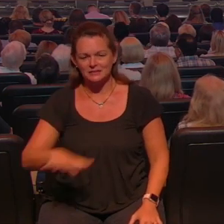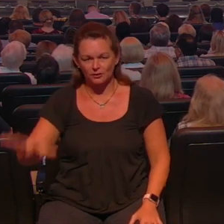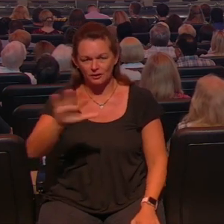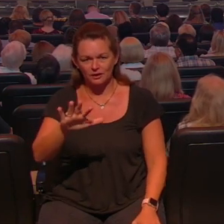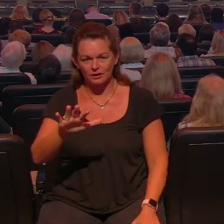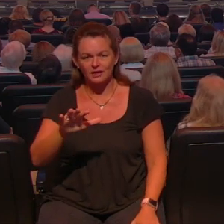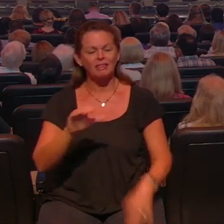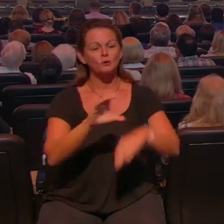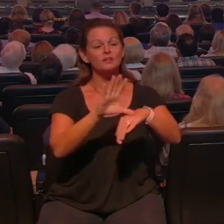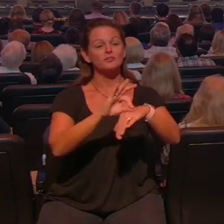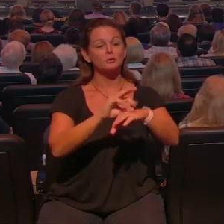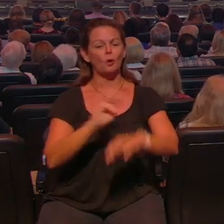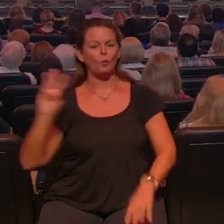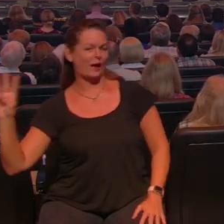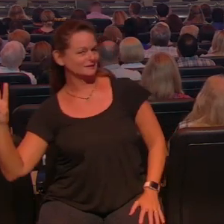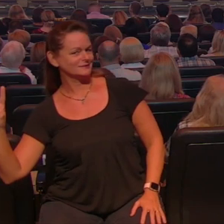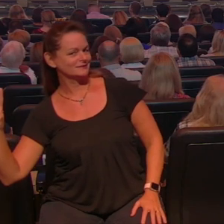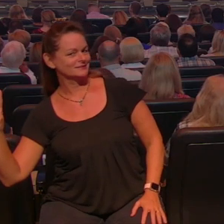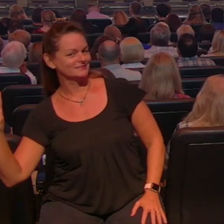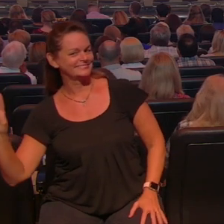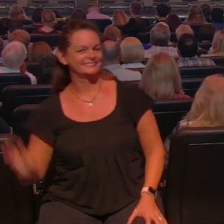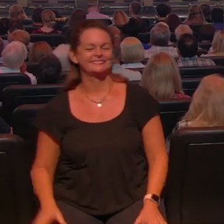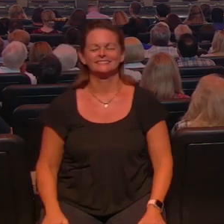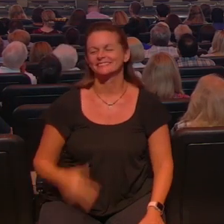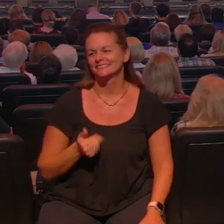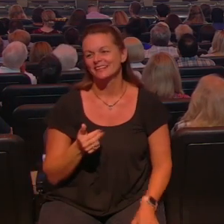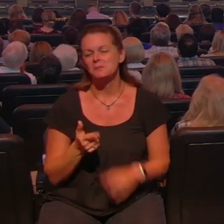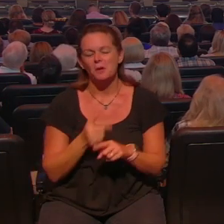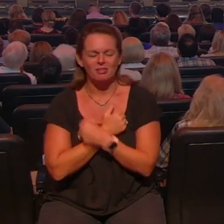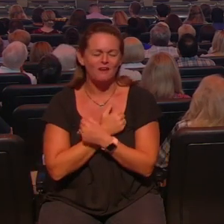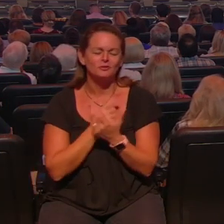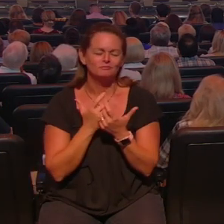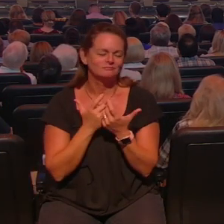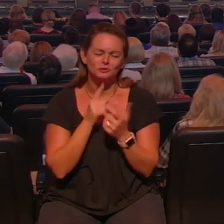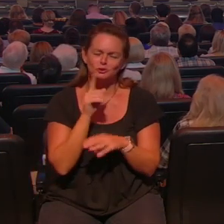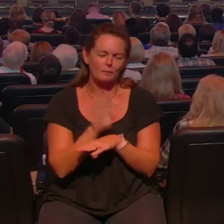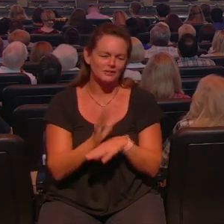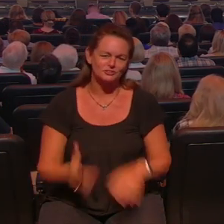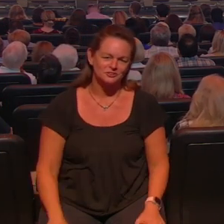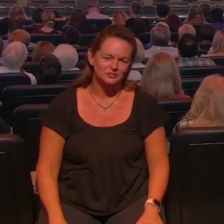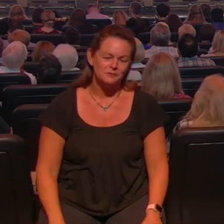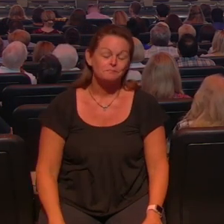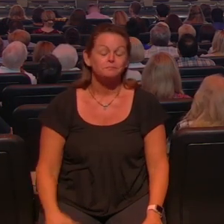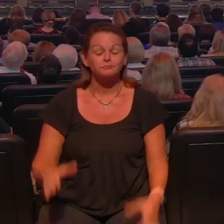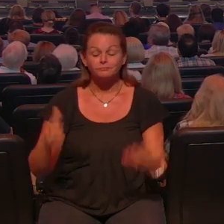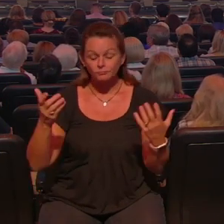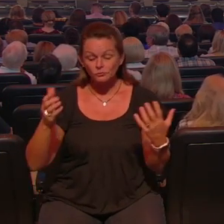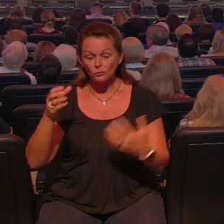so uh but we love you guys very very much so Pastor Todd has been very gracious and he's going to allow